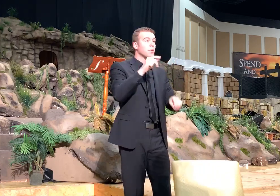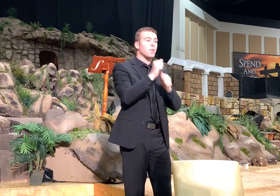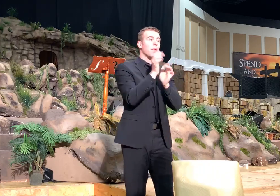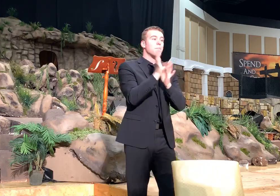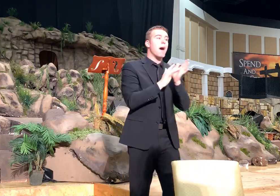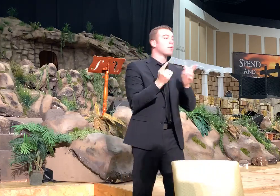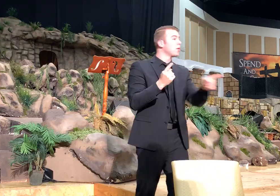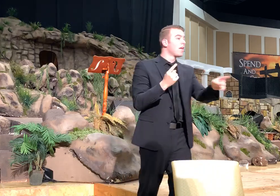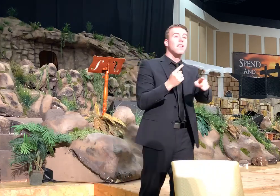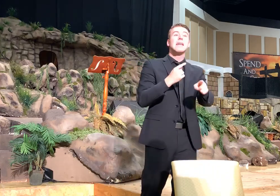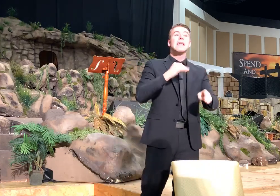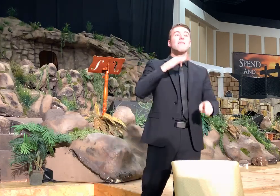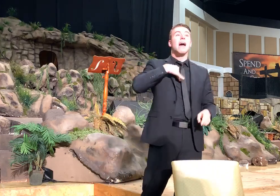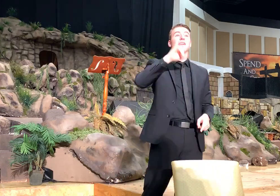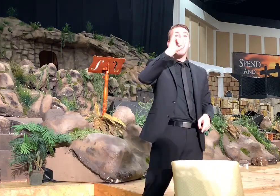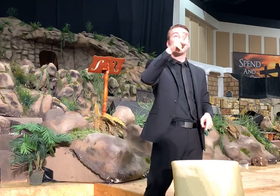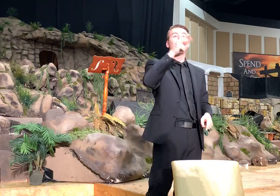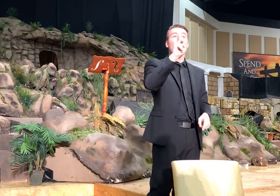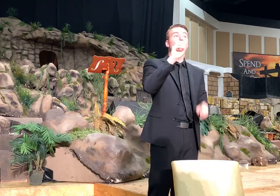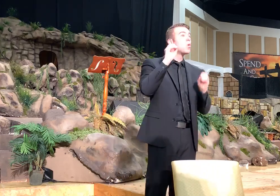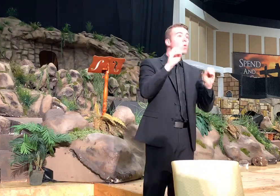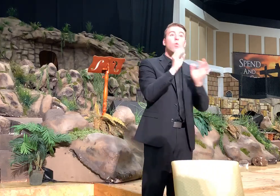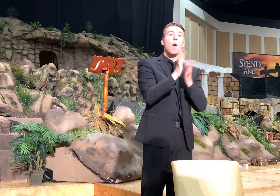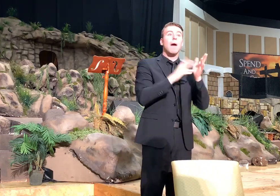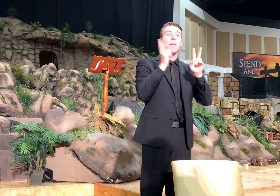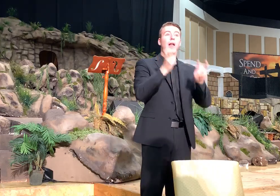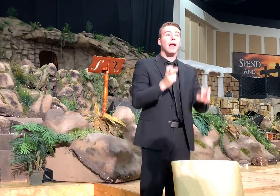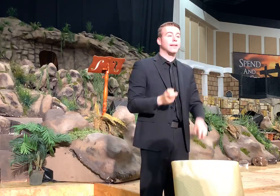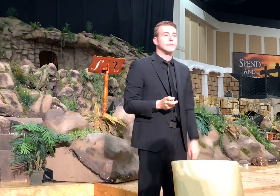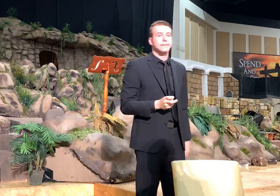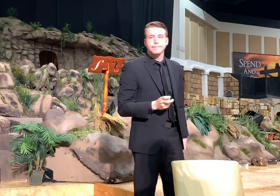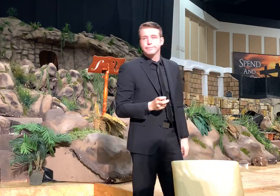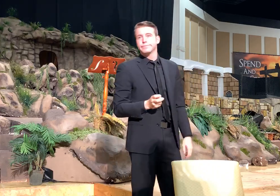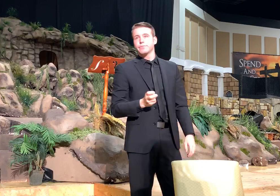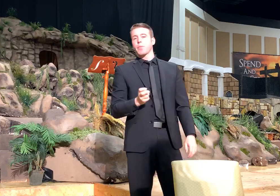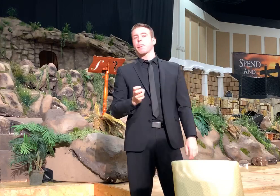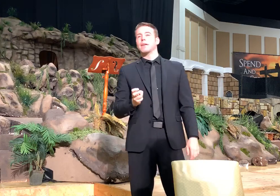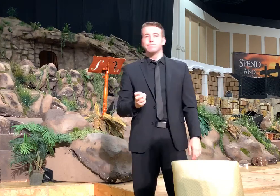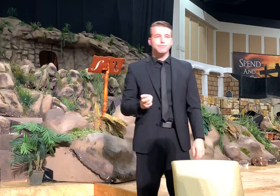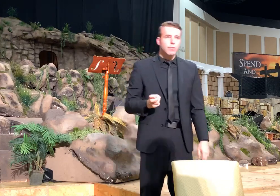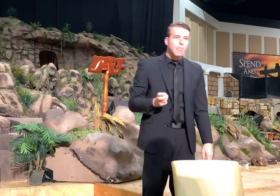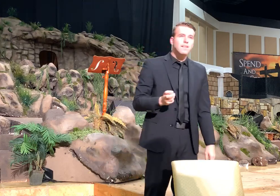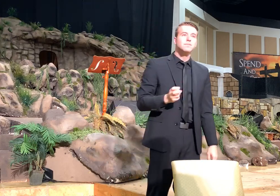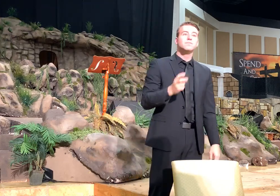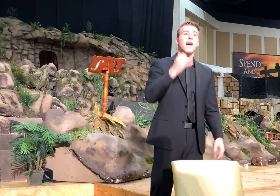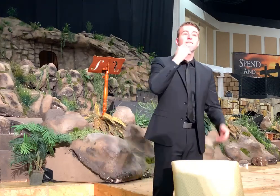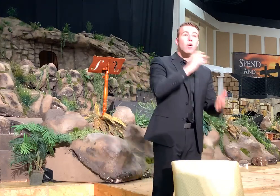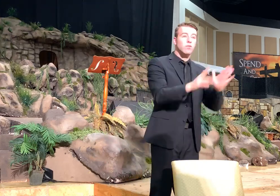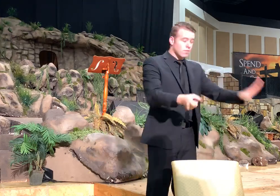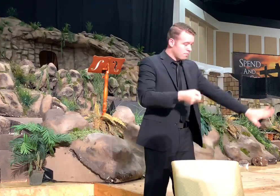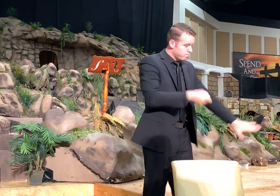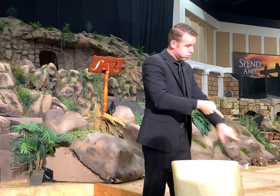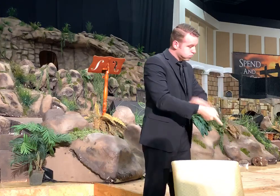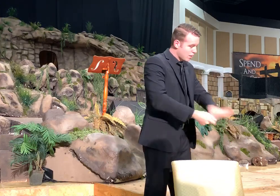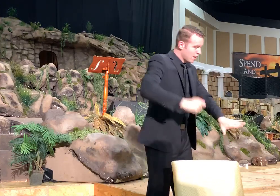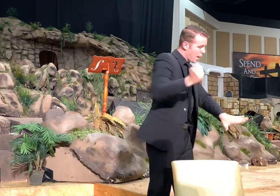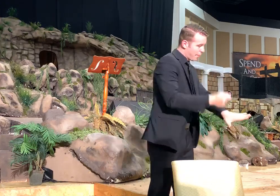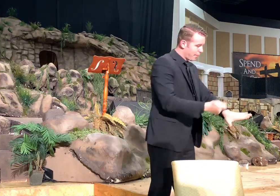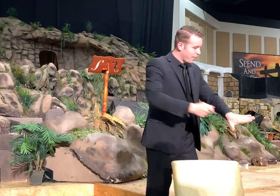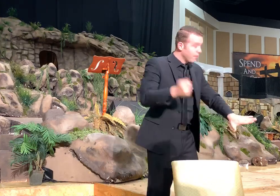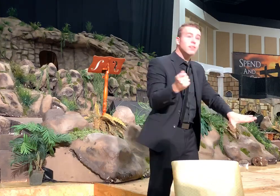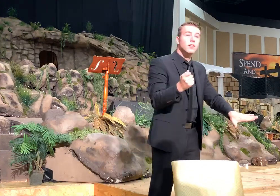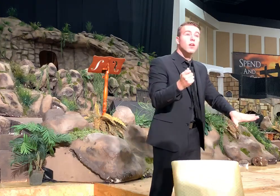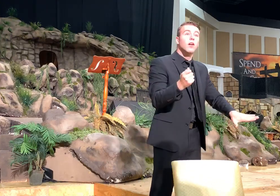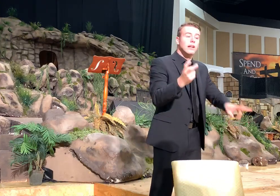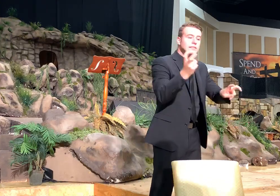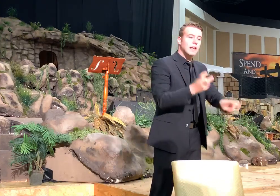a Bible. If you have an iPhone that doesn't have a Bible on it, then just smash that iPhone with a hammer or else you get a